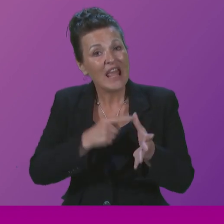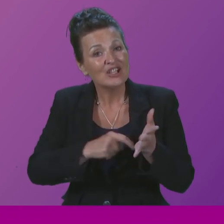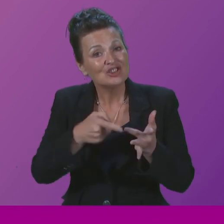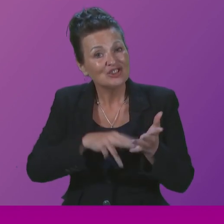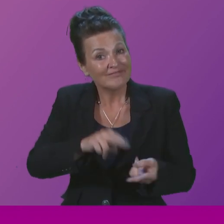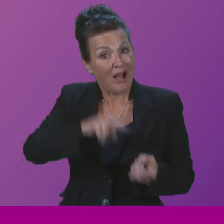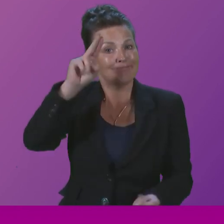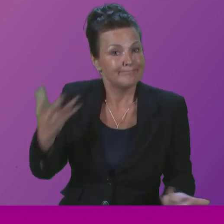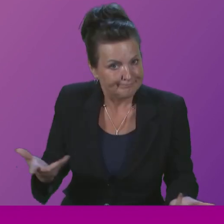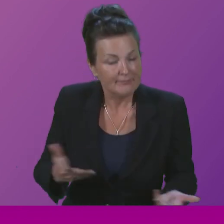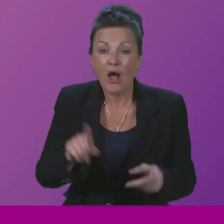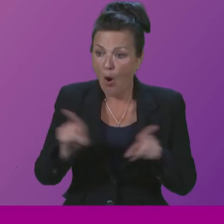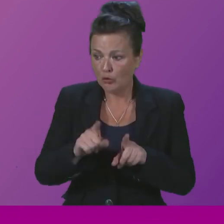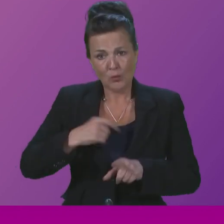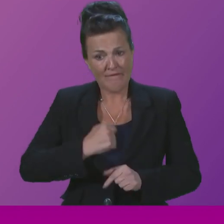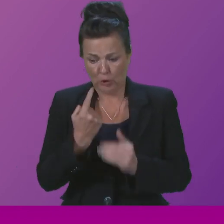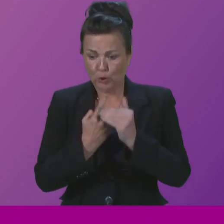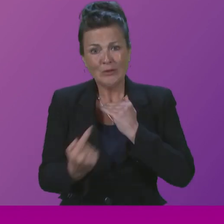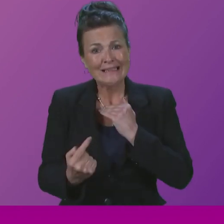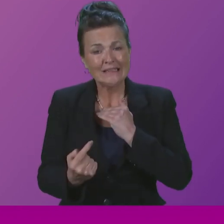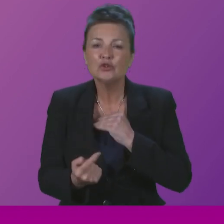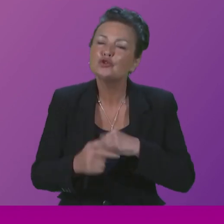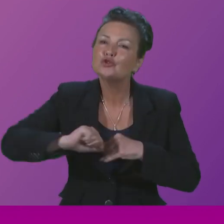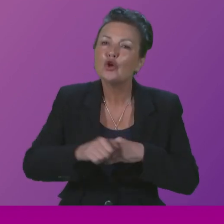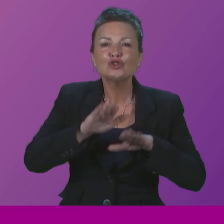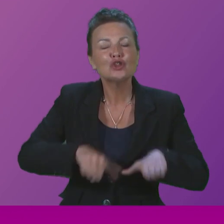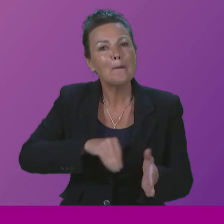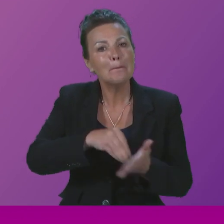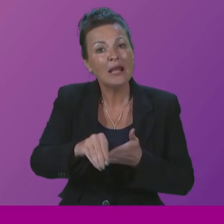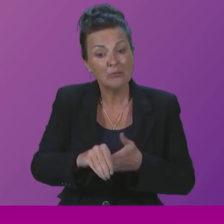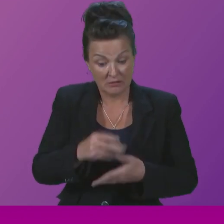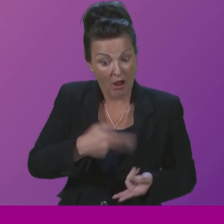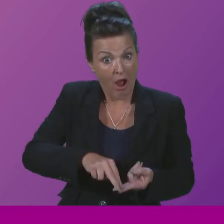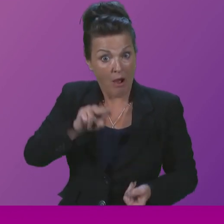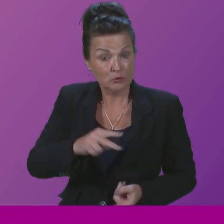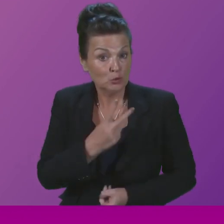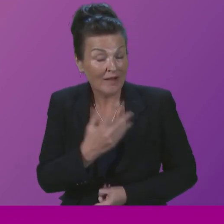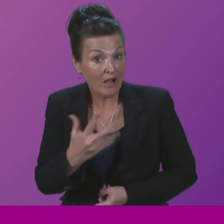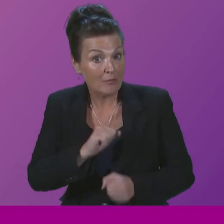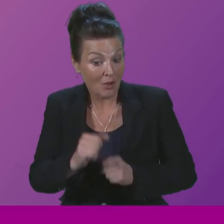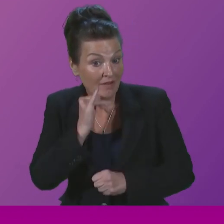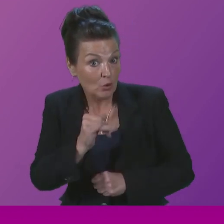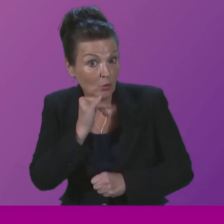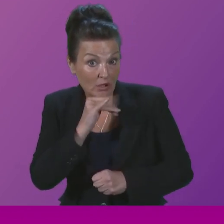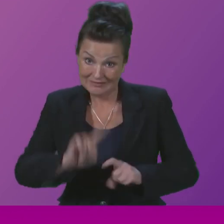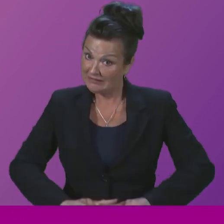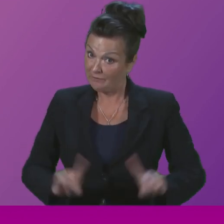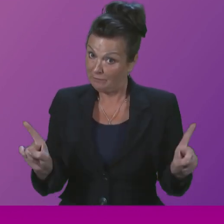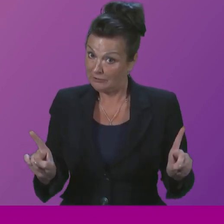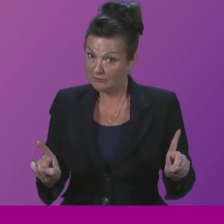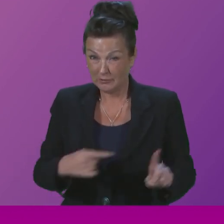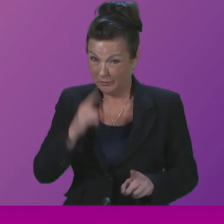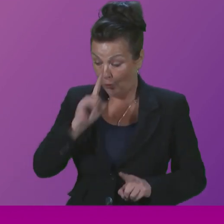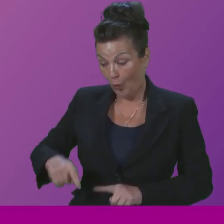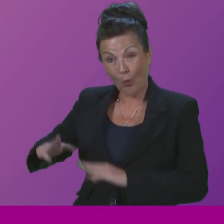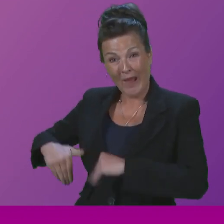our unique Scottish Child Payment to £25 per week. This is in sharp contrast to a UK Government plunging the